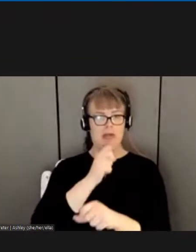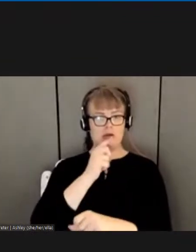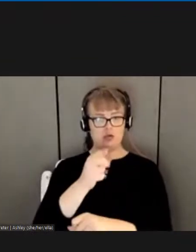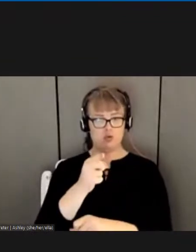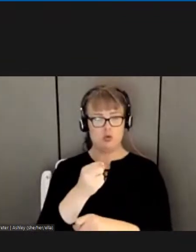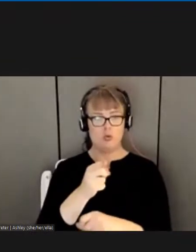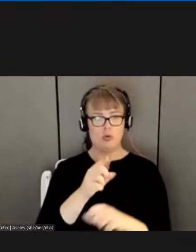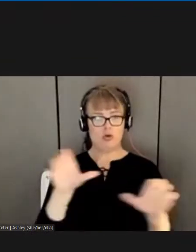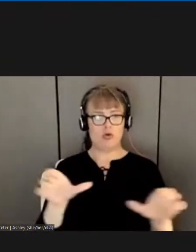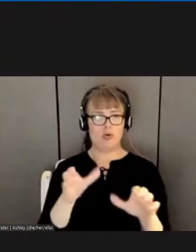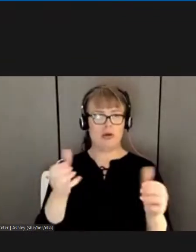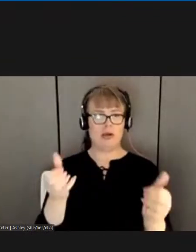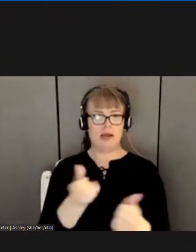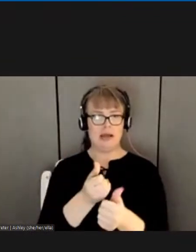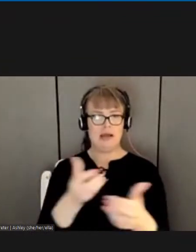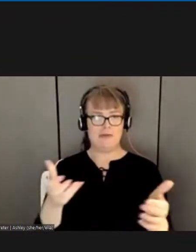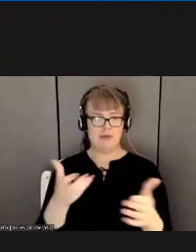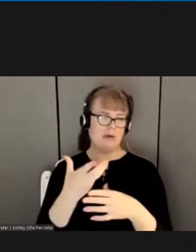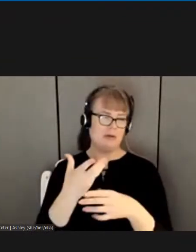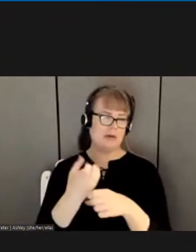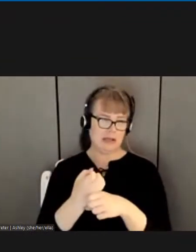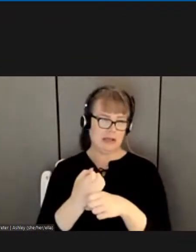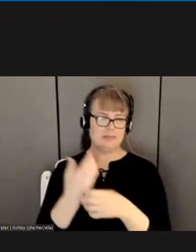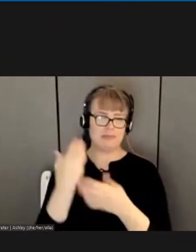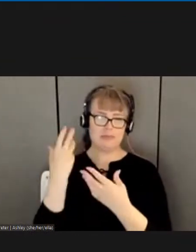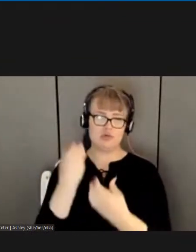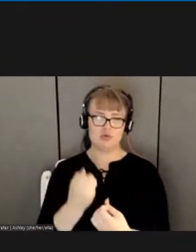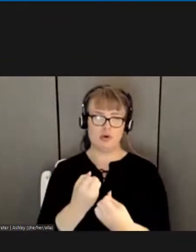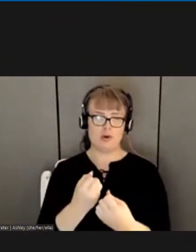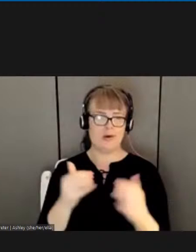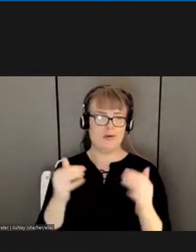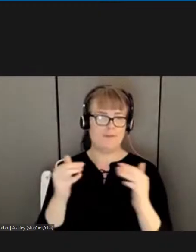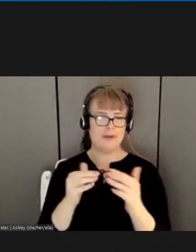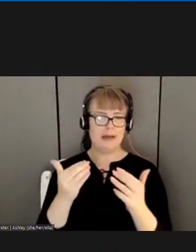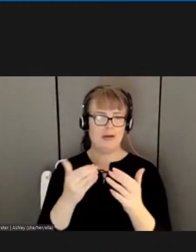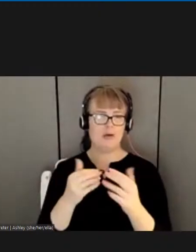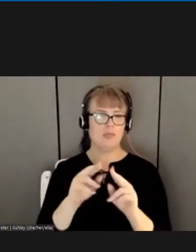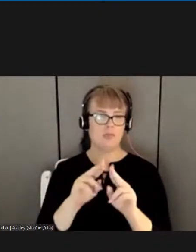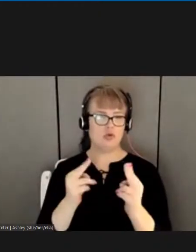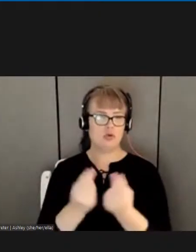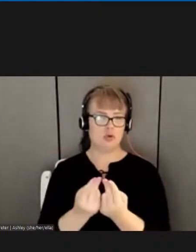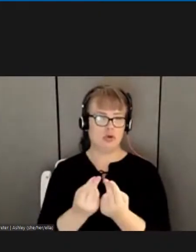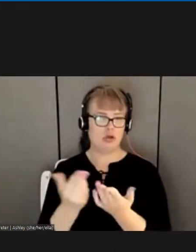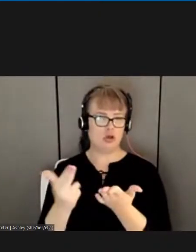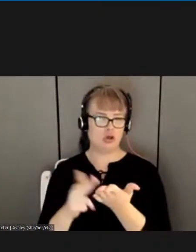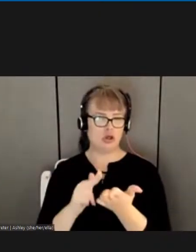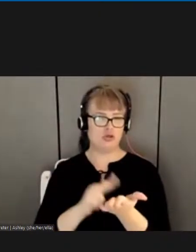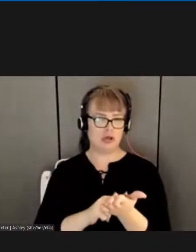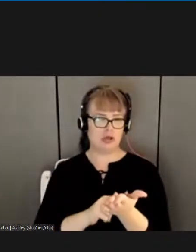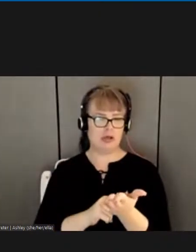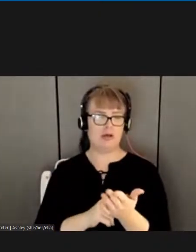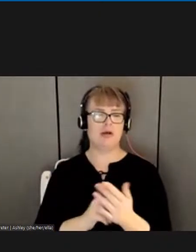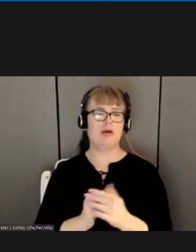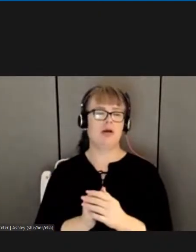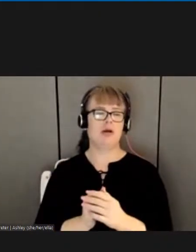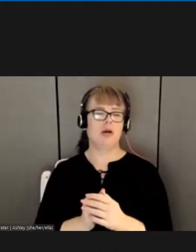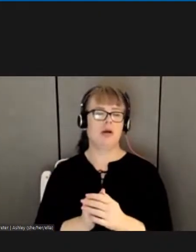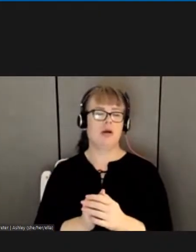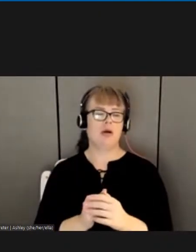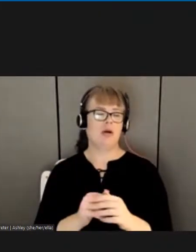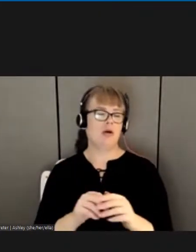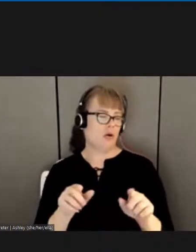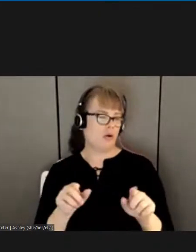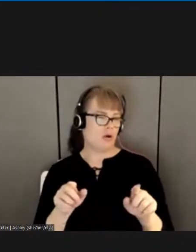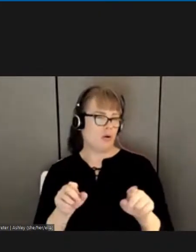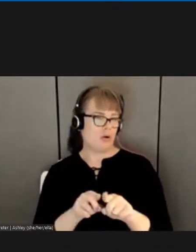Fair good union contract on a voluntary basis, and if we can't we're also have plans to try to speed up the process